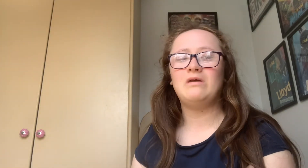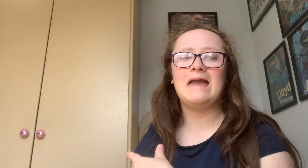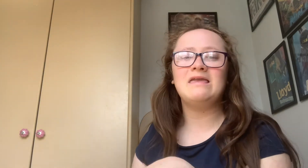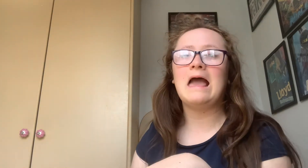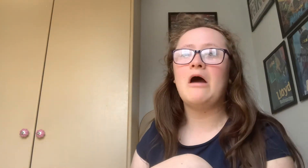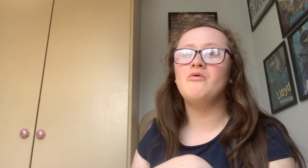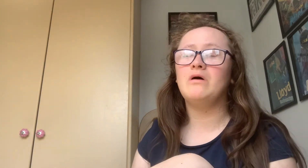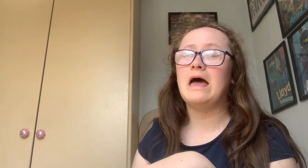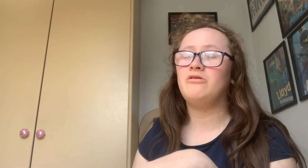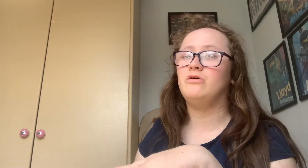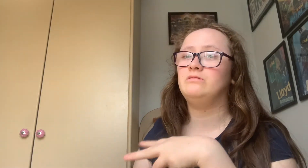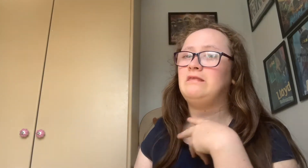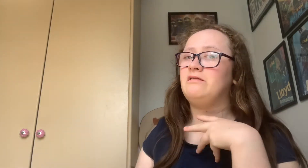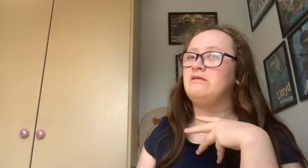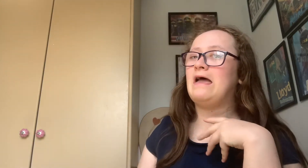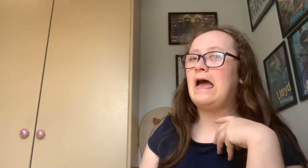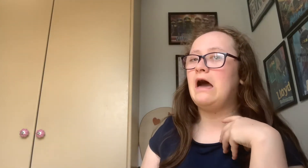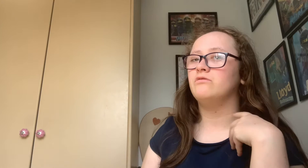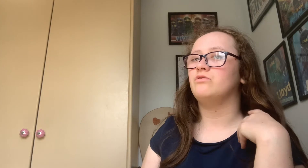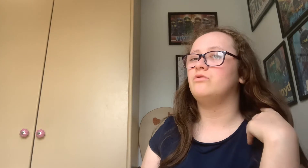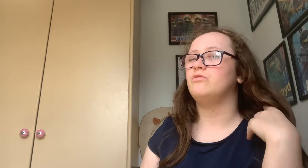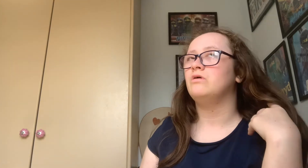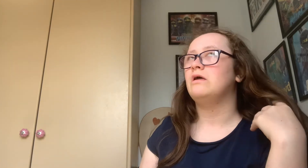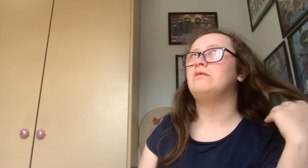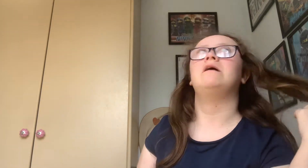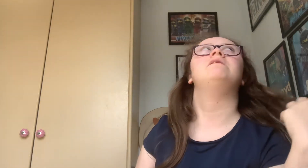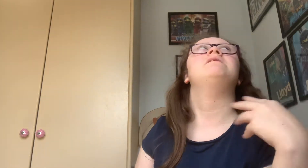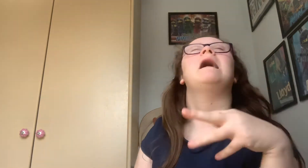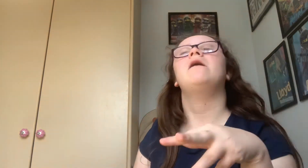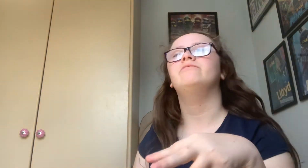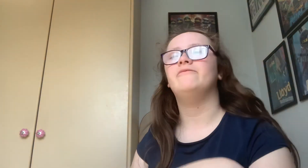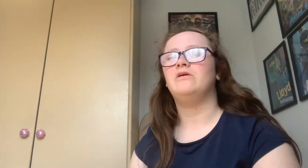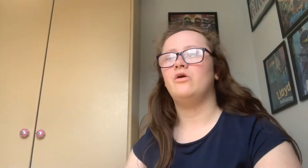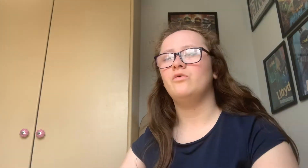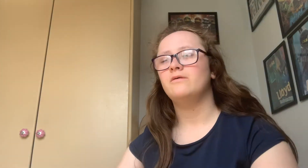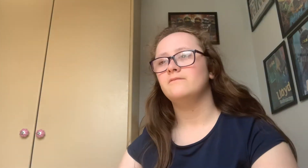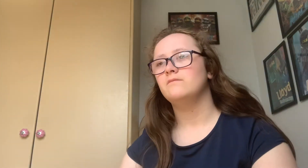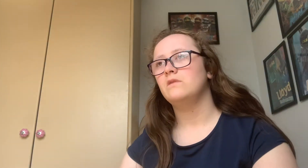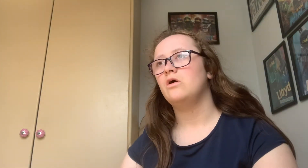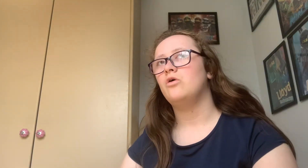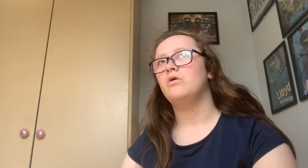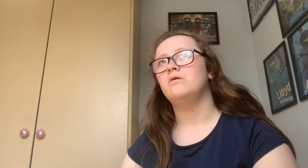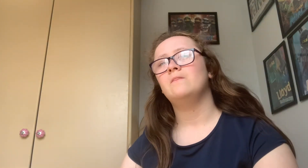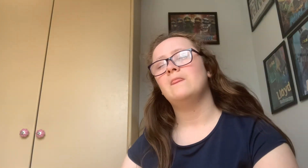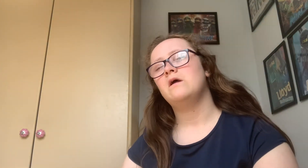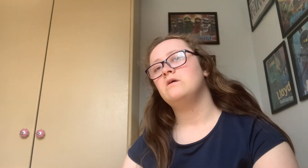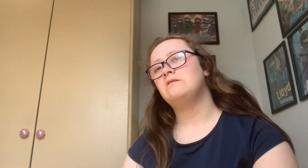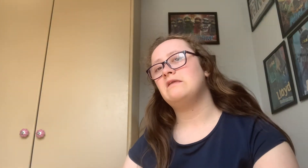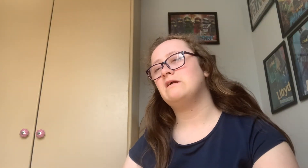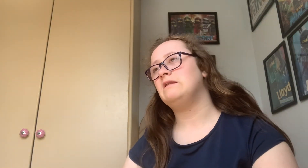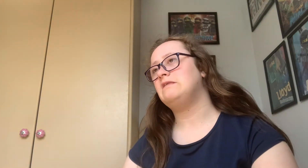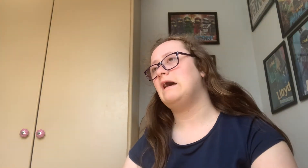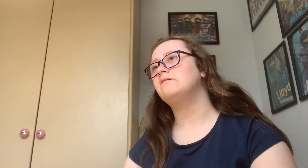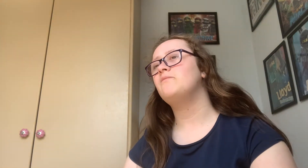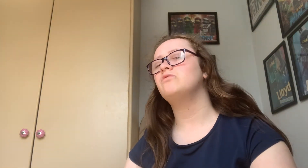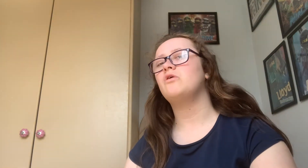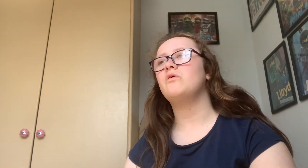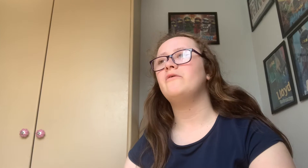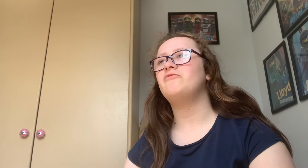to any our adults that's in the house or that's in the house with you Technically tell them what's going on with